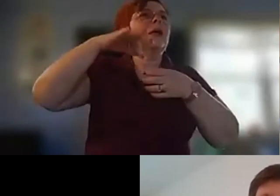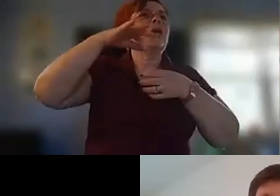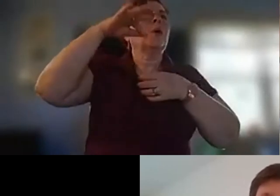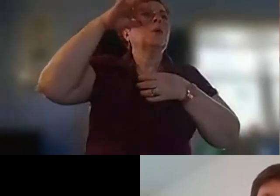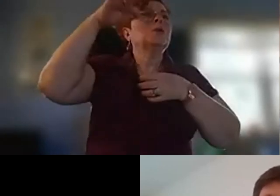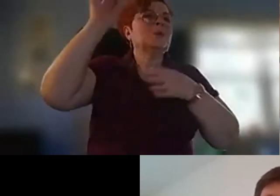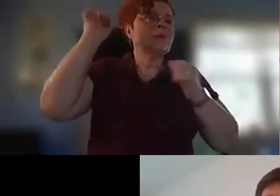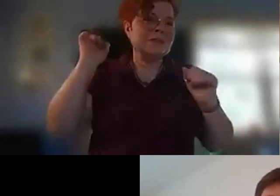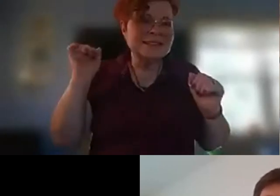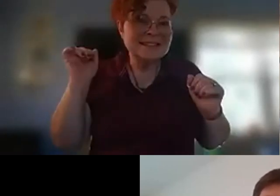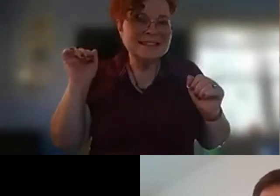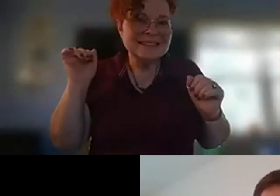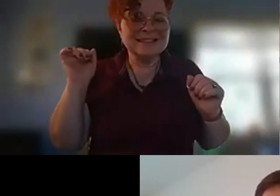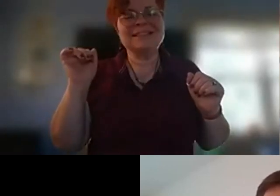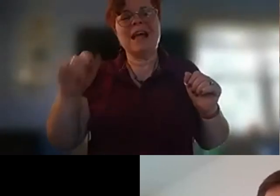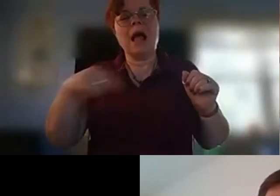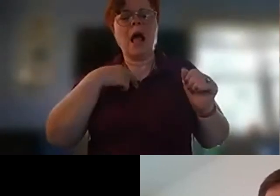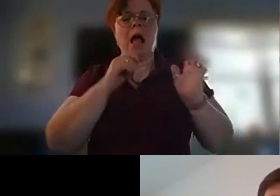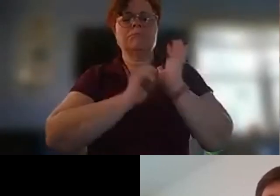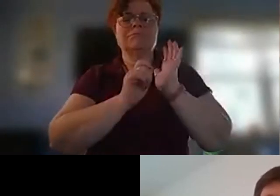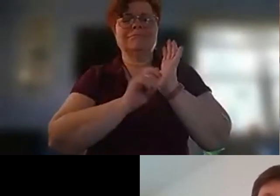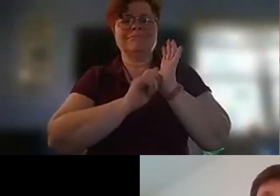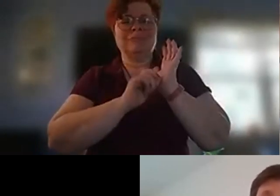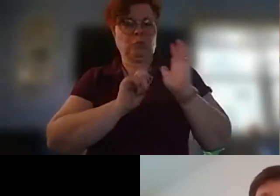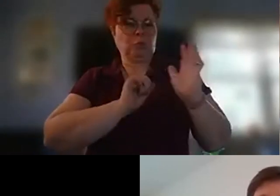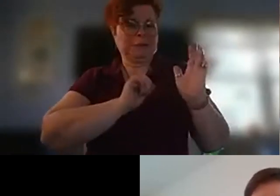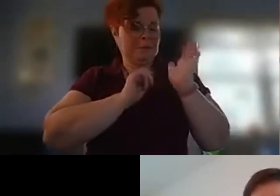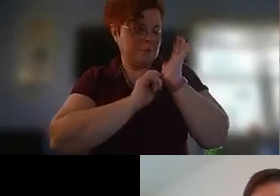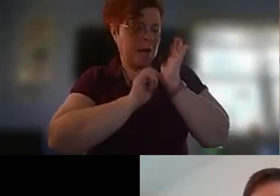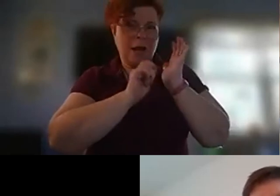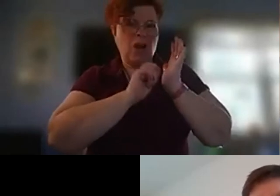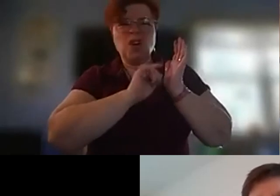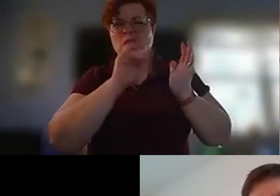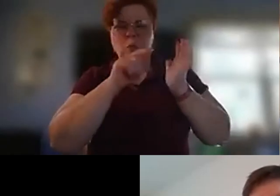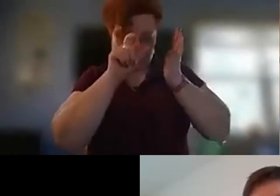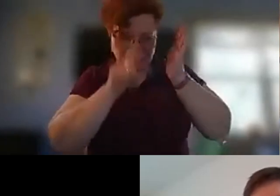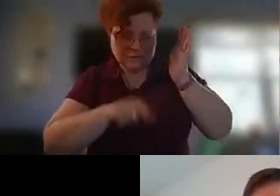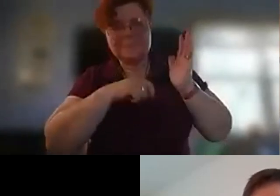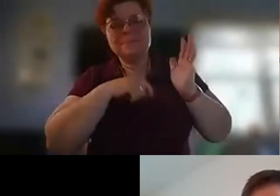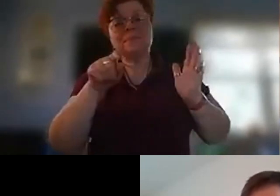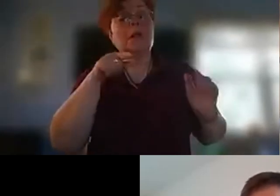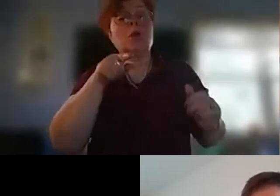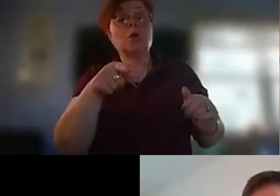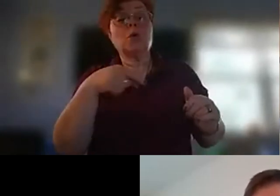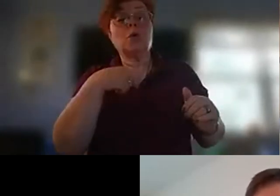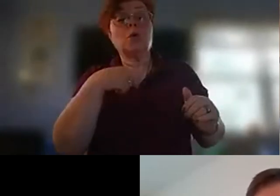um uh i wrote that um to myself that you have you the poet have inhabited the spirit